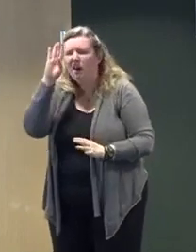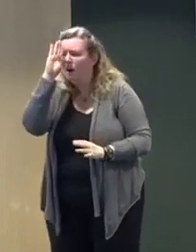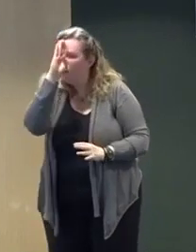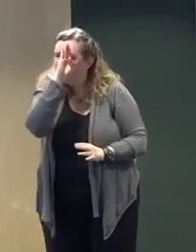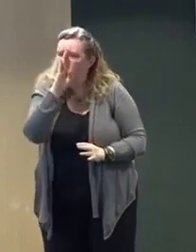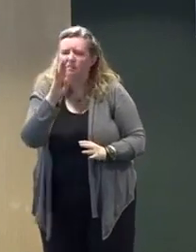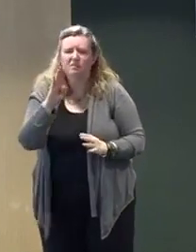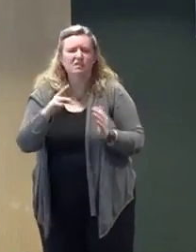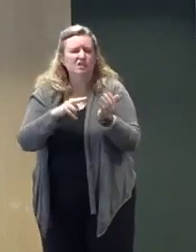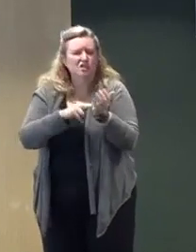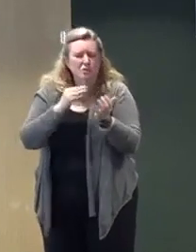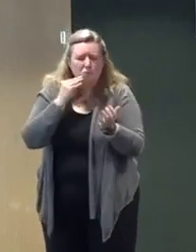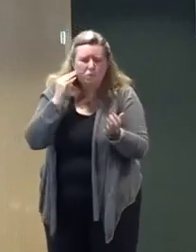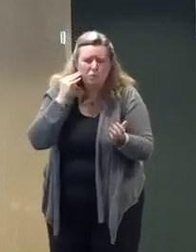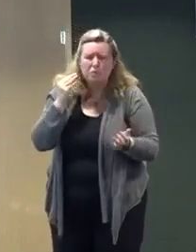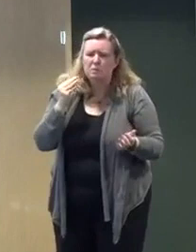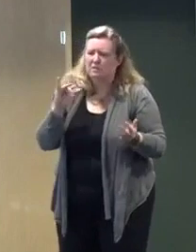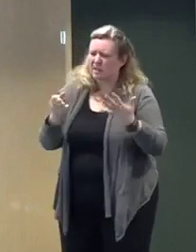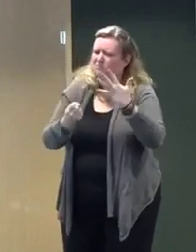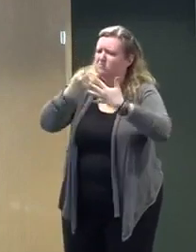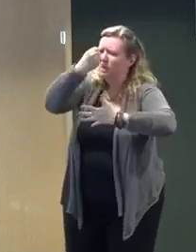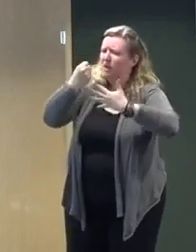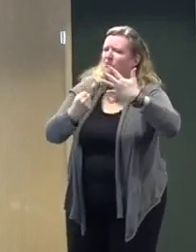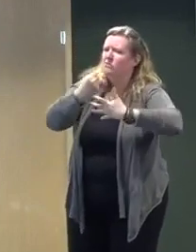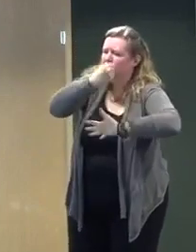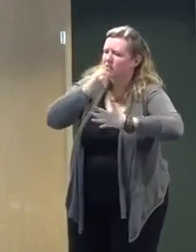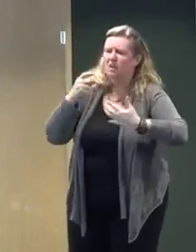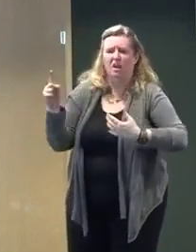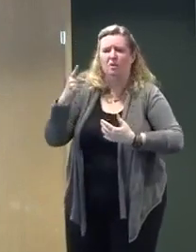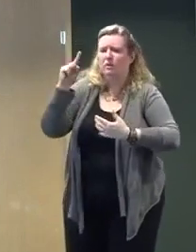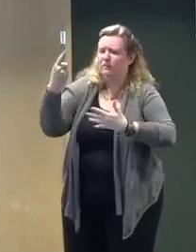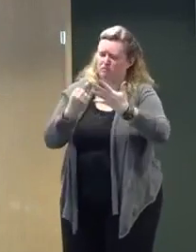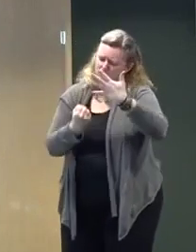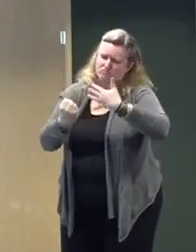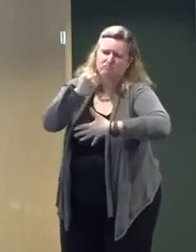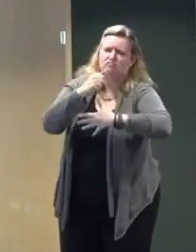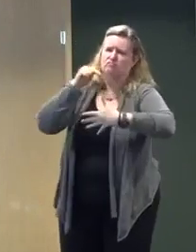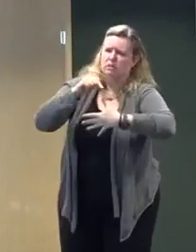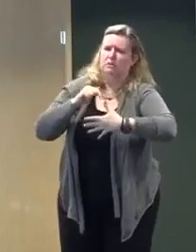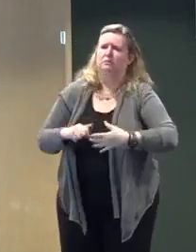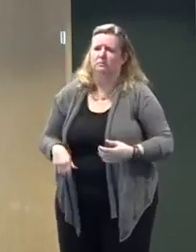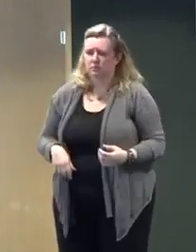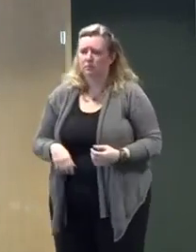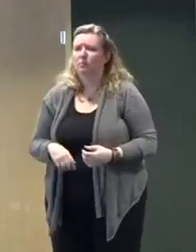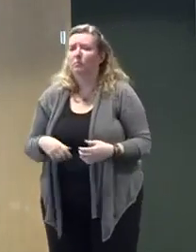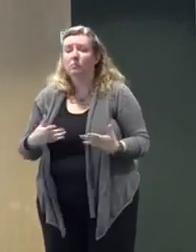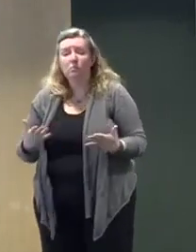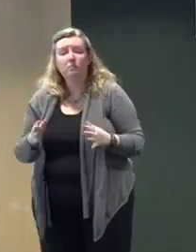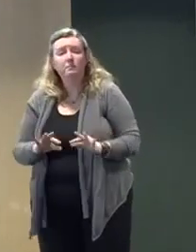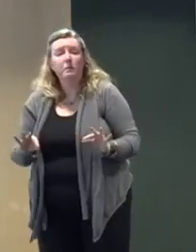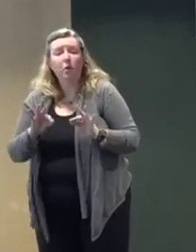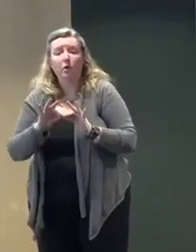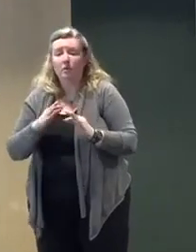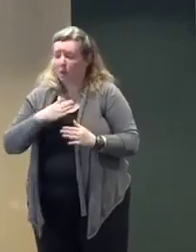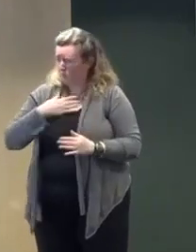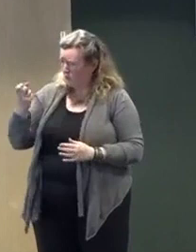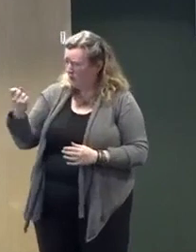of that sort. But it's important, and this is a very important point, and I'm so happy you asked the question.